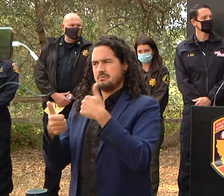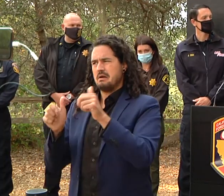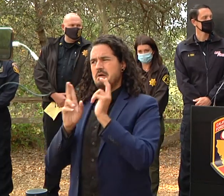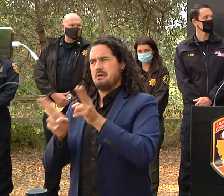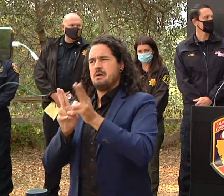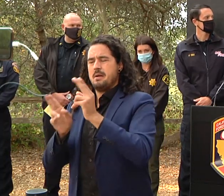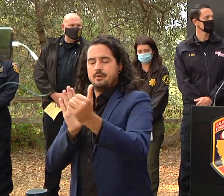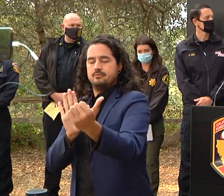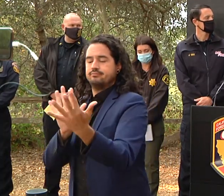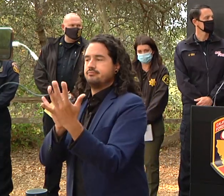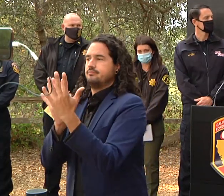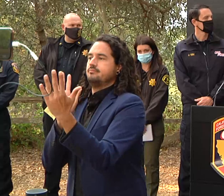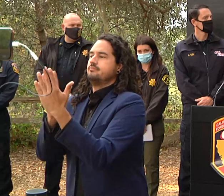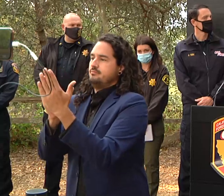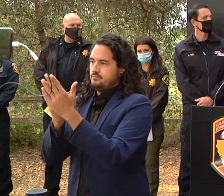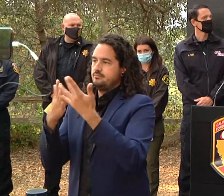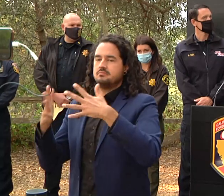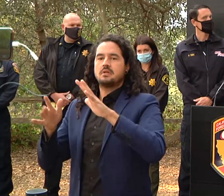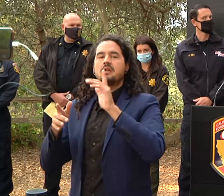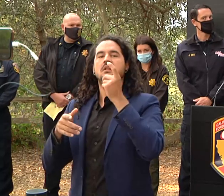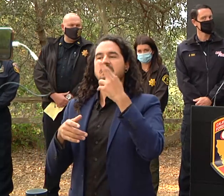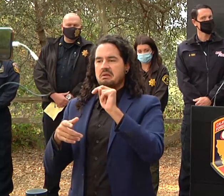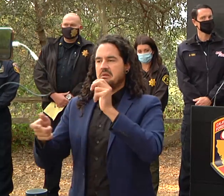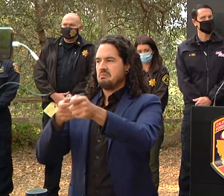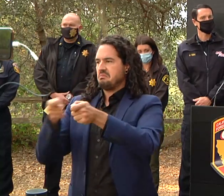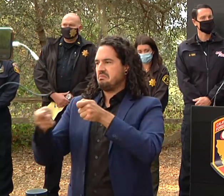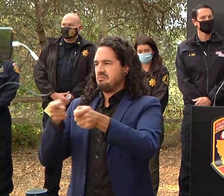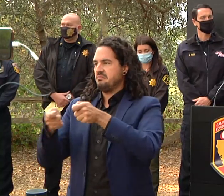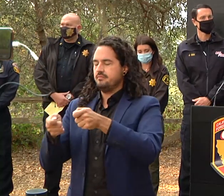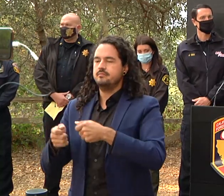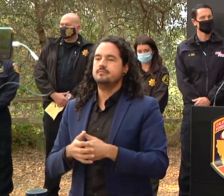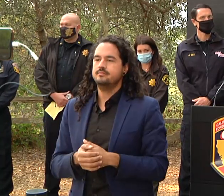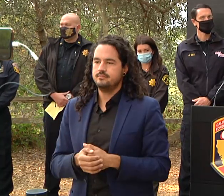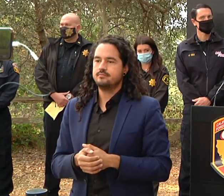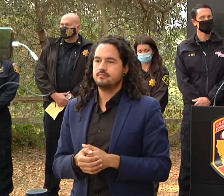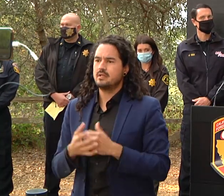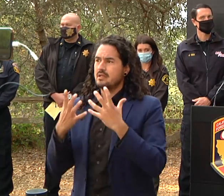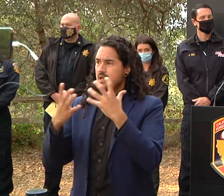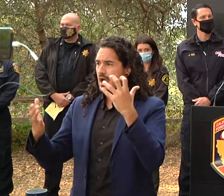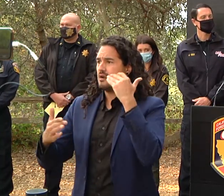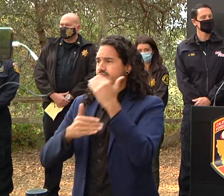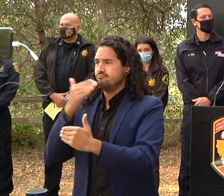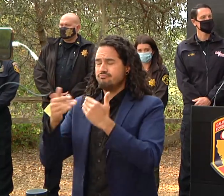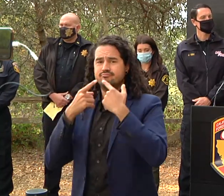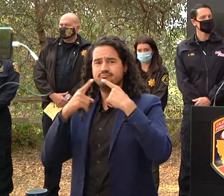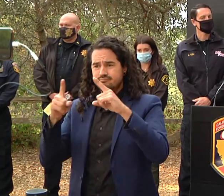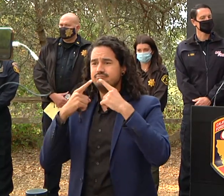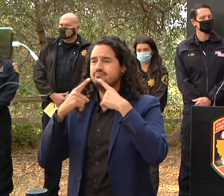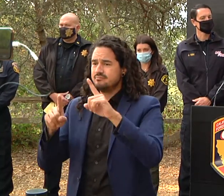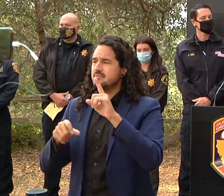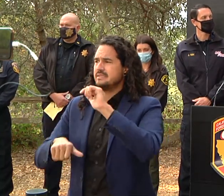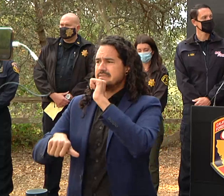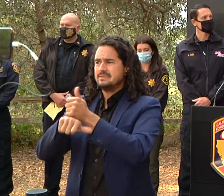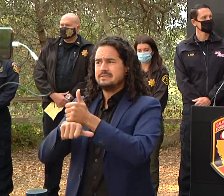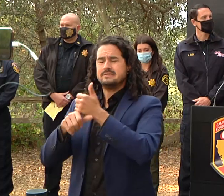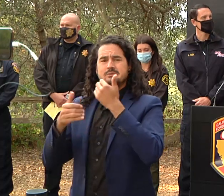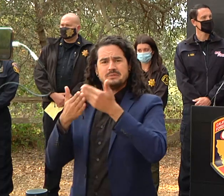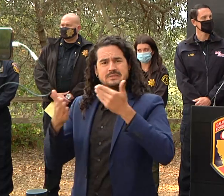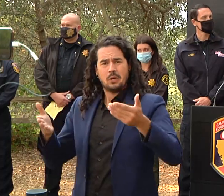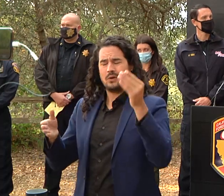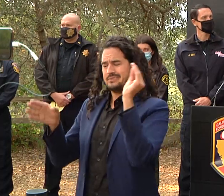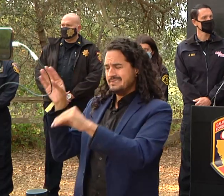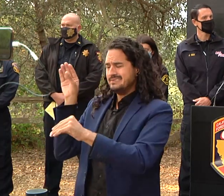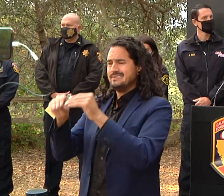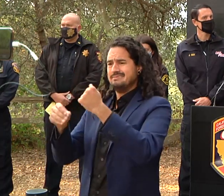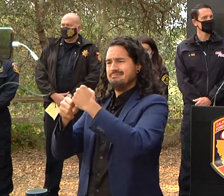do some control efforts and extinguishment in that area so a lot of work there we've been able to shift a lot of resources into that area uh from the other parts of the fire